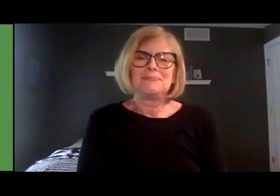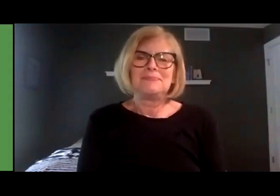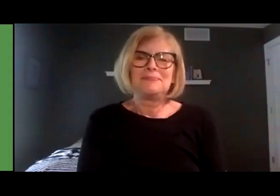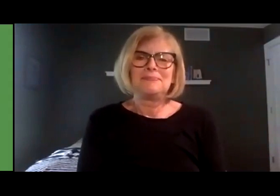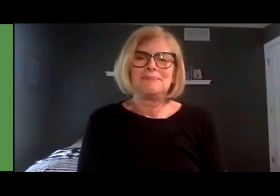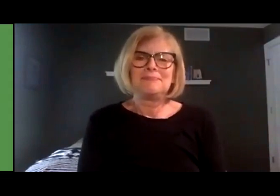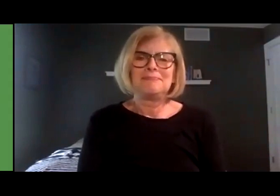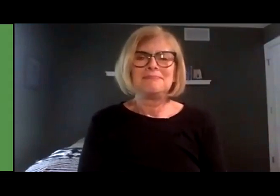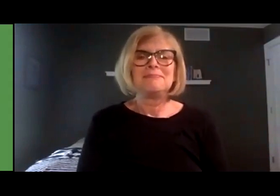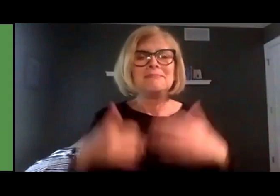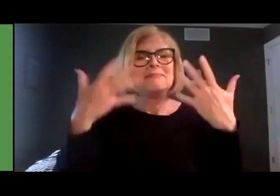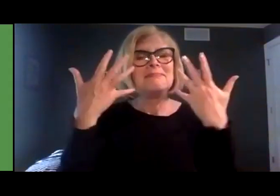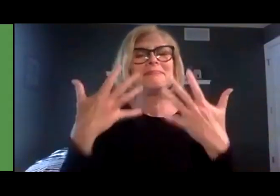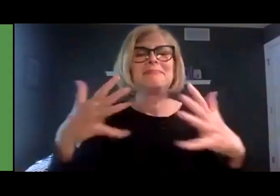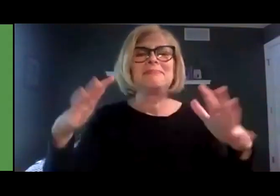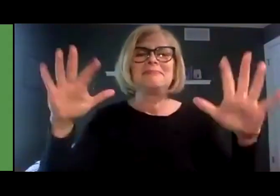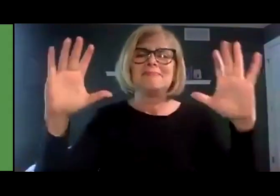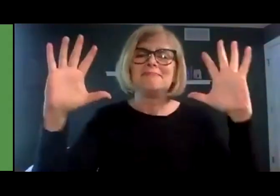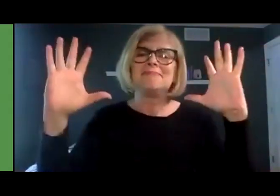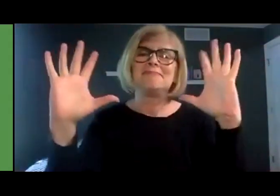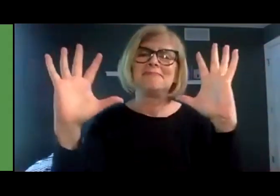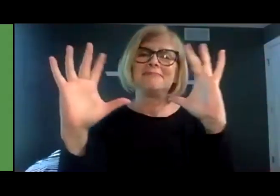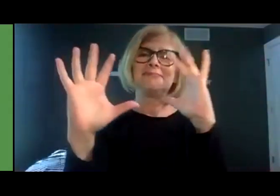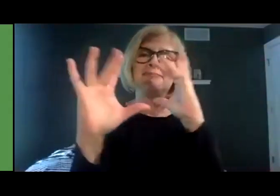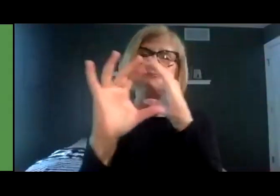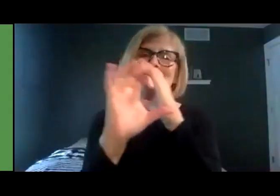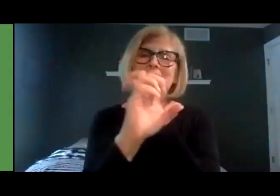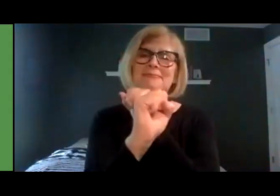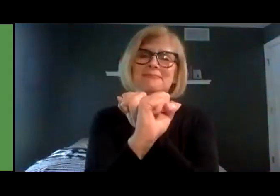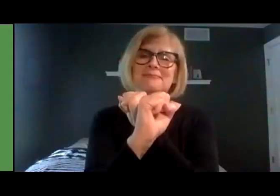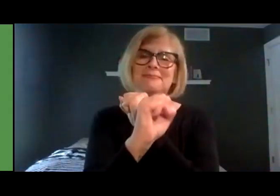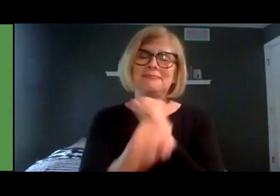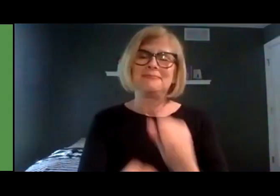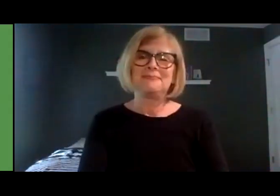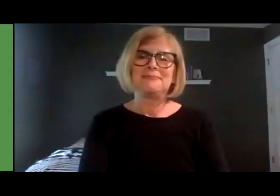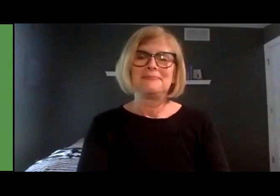The end. end. The